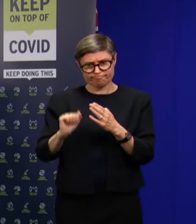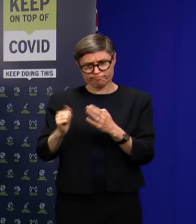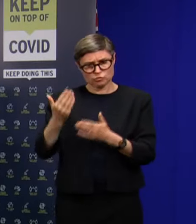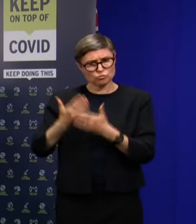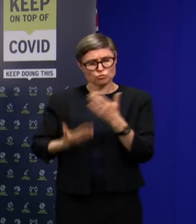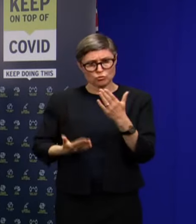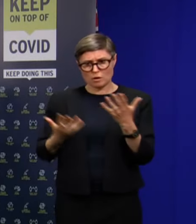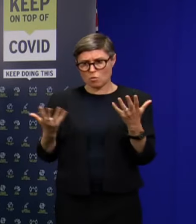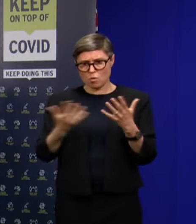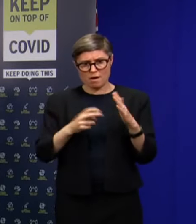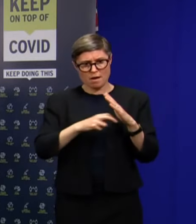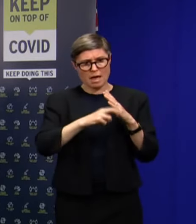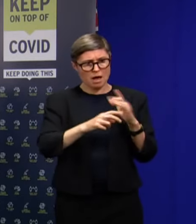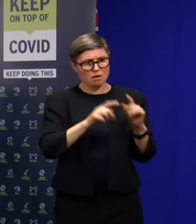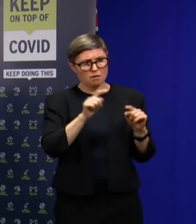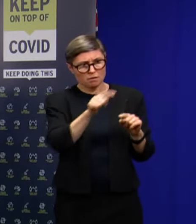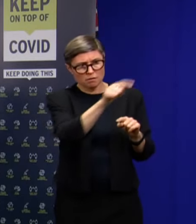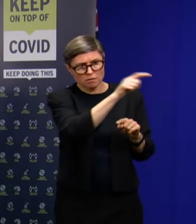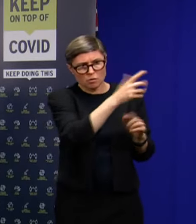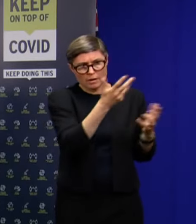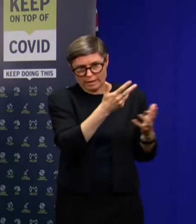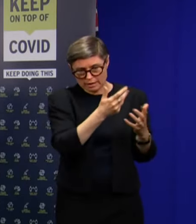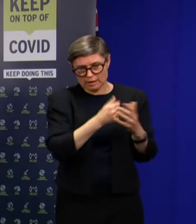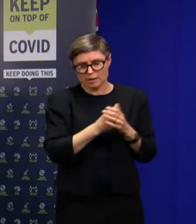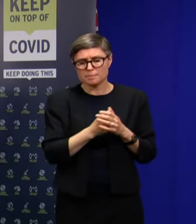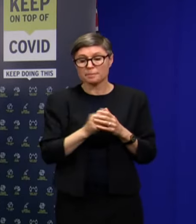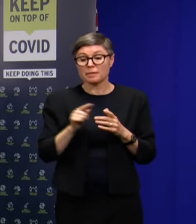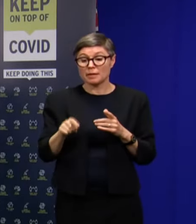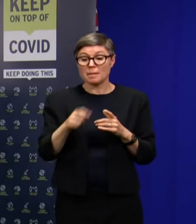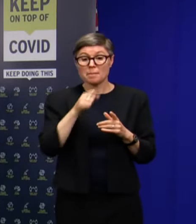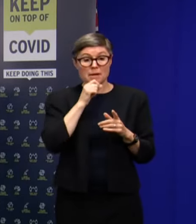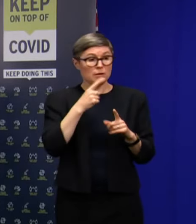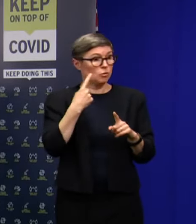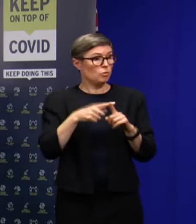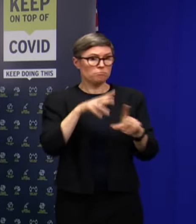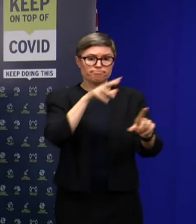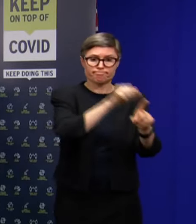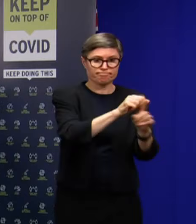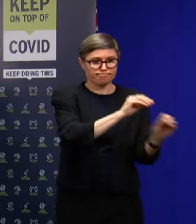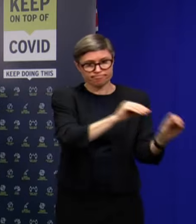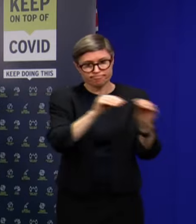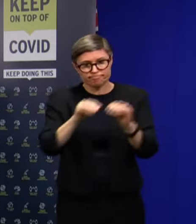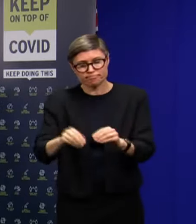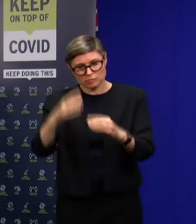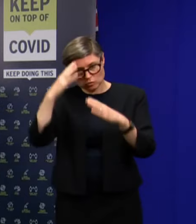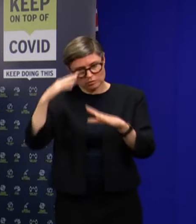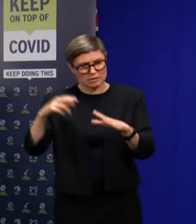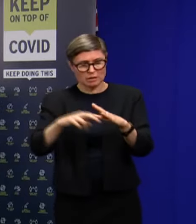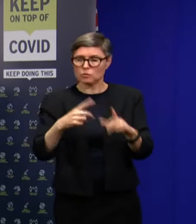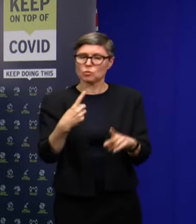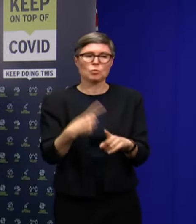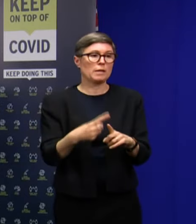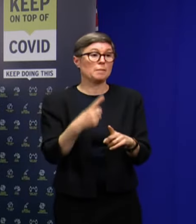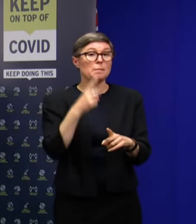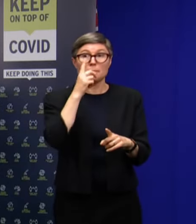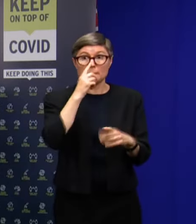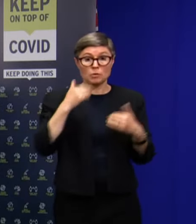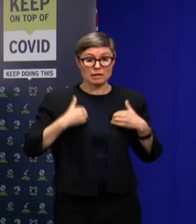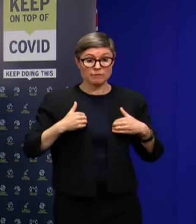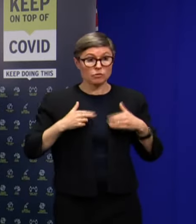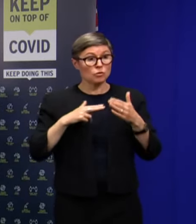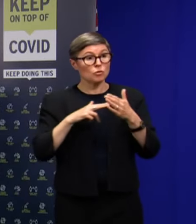and that the containment of this person was very prompt. But people in the northern suburbs of